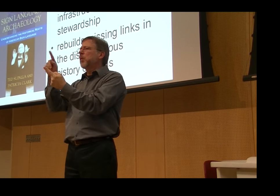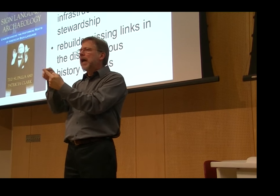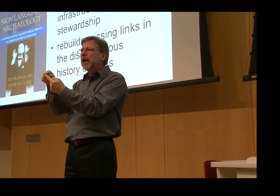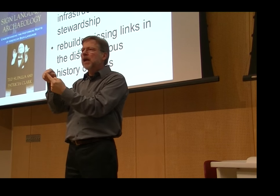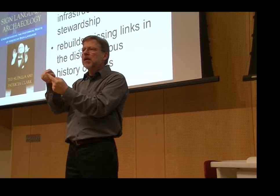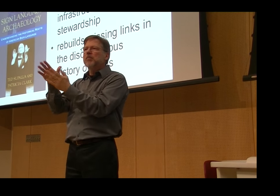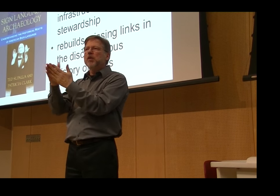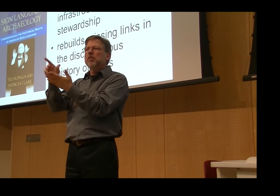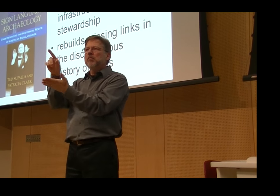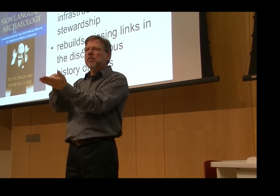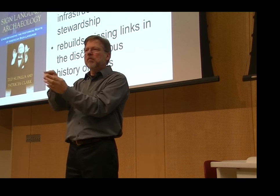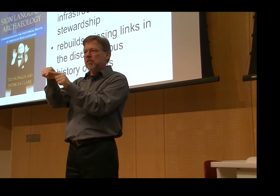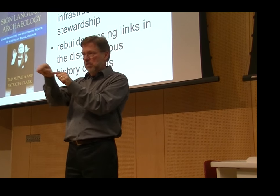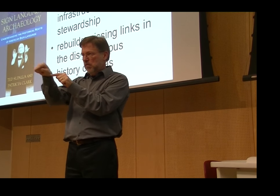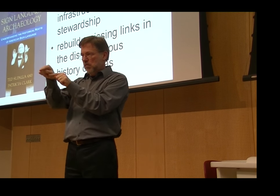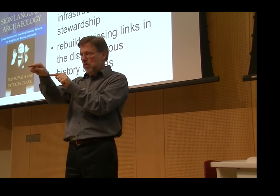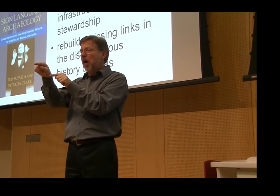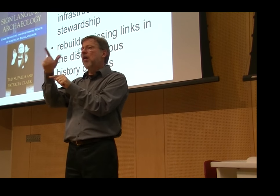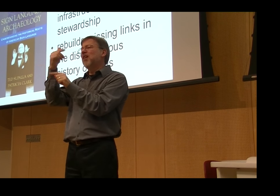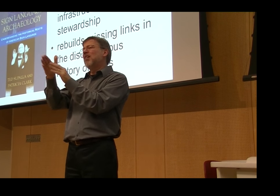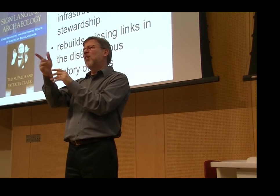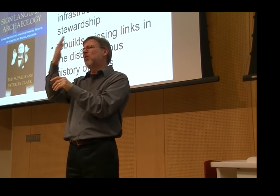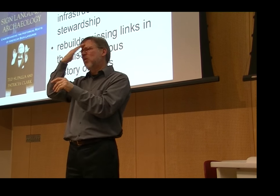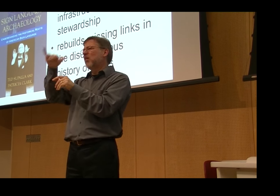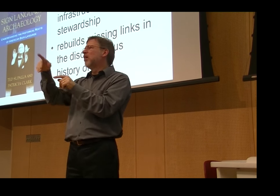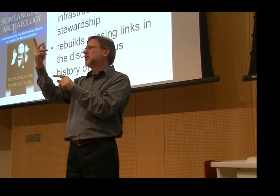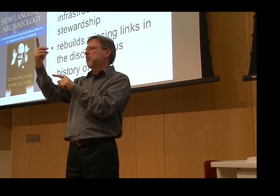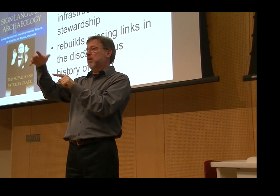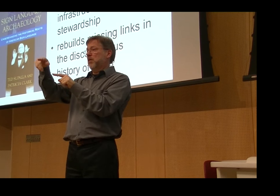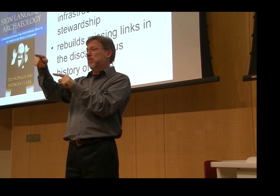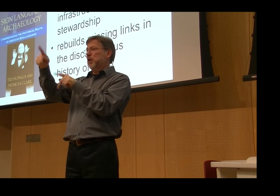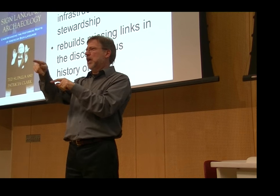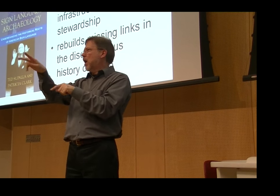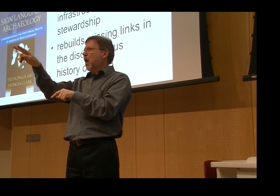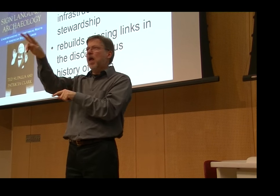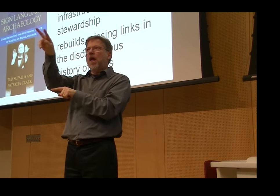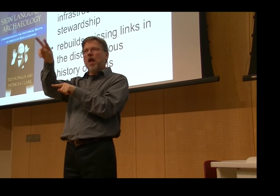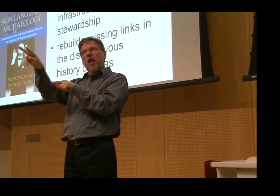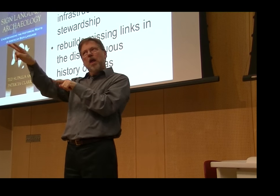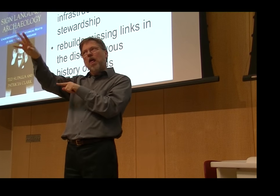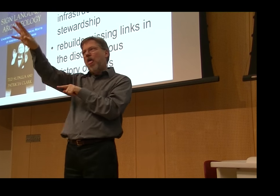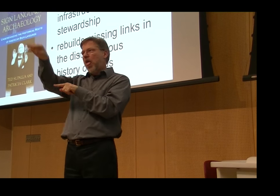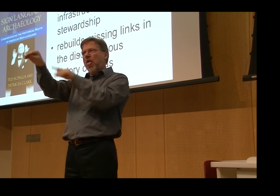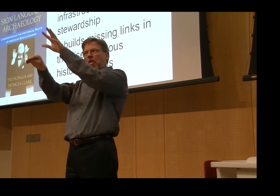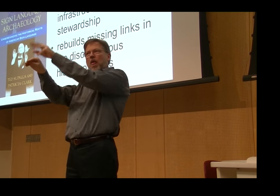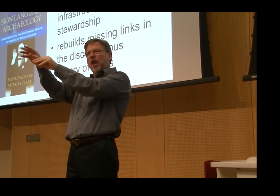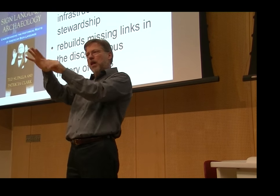information in my presentation. It is definitely easier to establish based on years. What years were